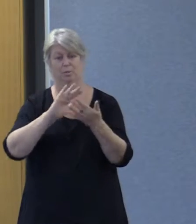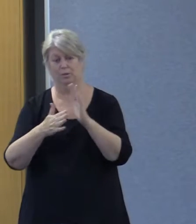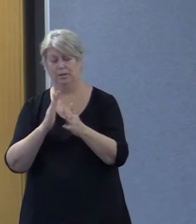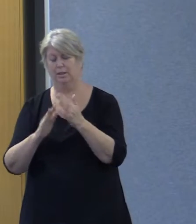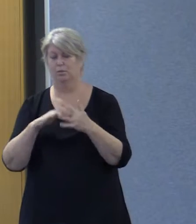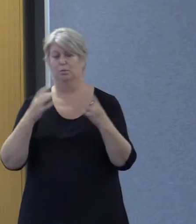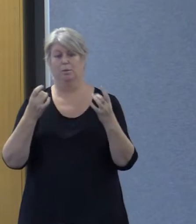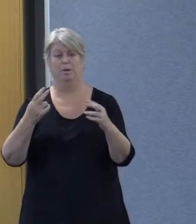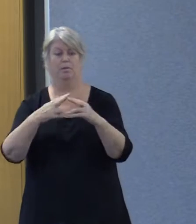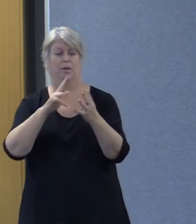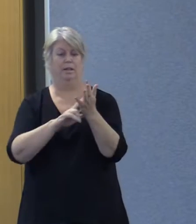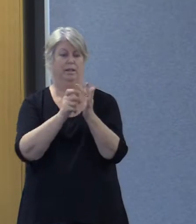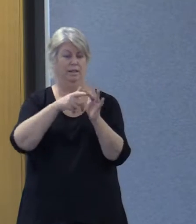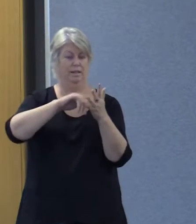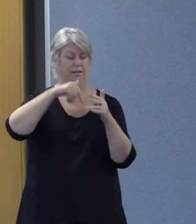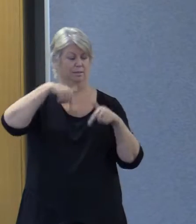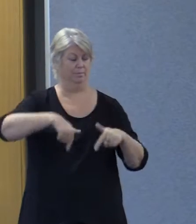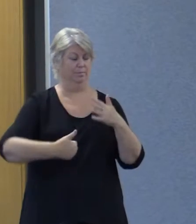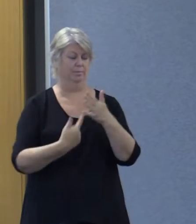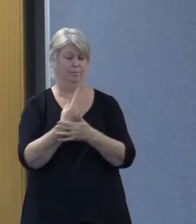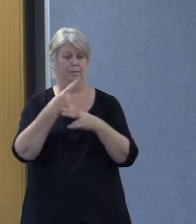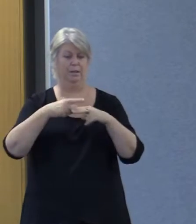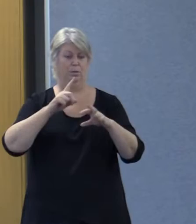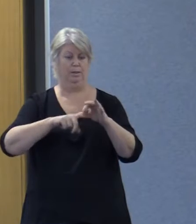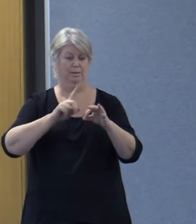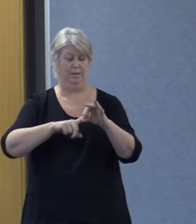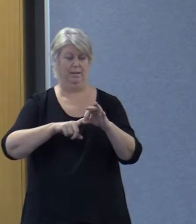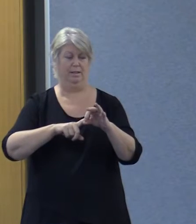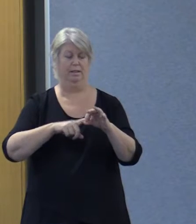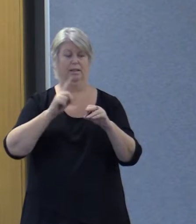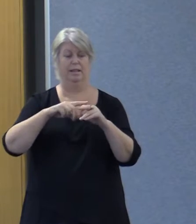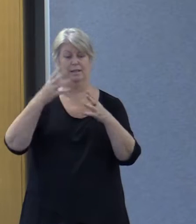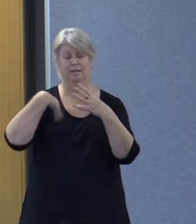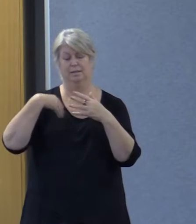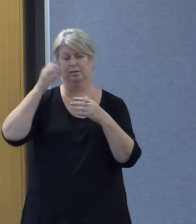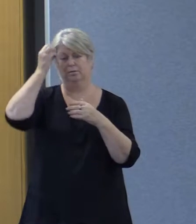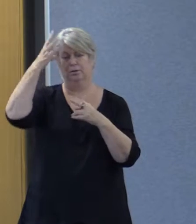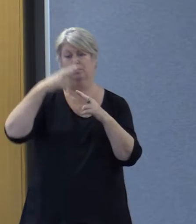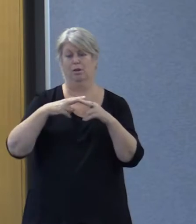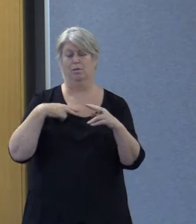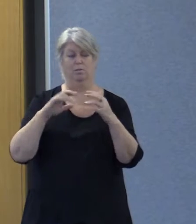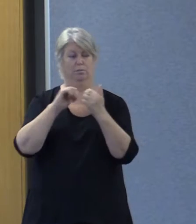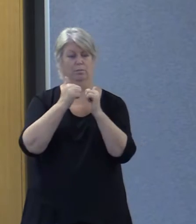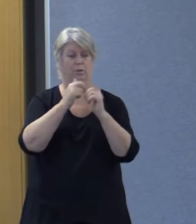for the introduction of the NDIS in Queensland. It's informed by joint research with QUT.